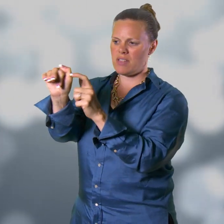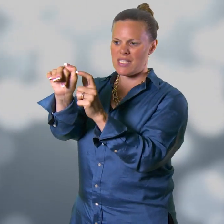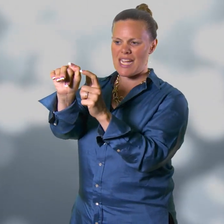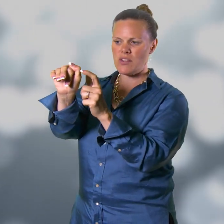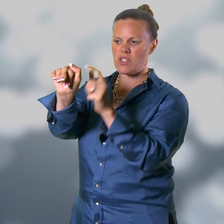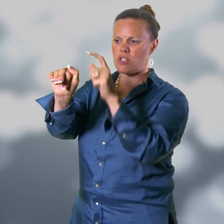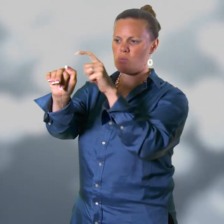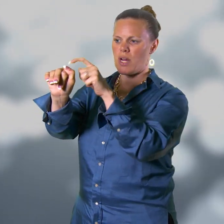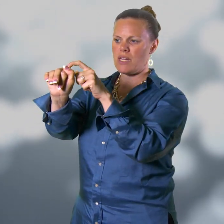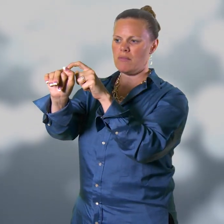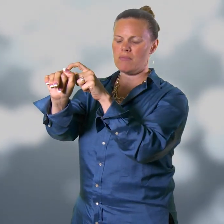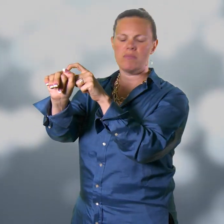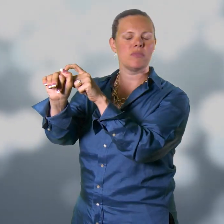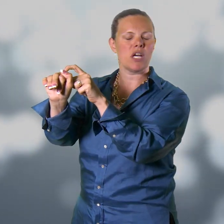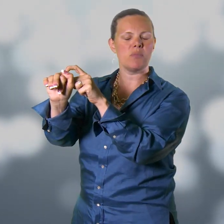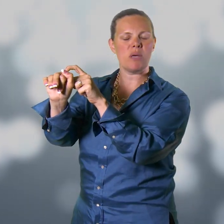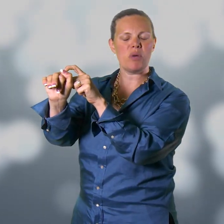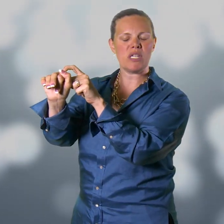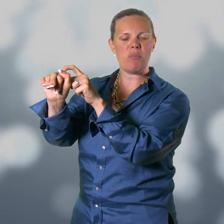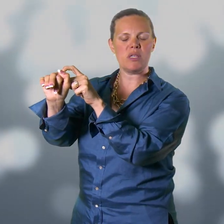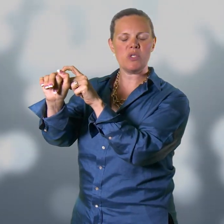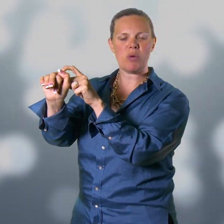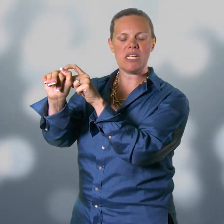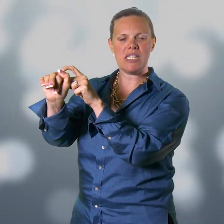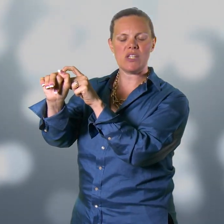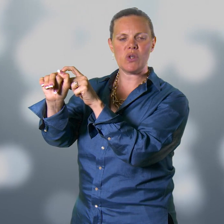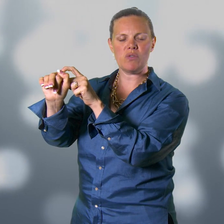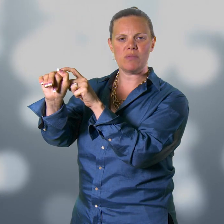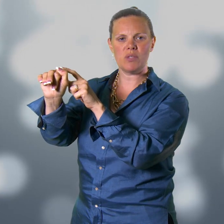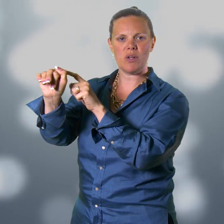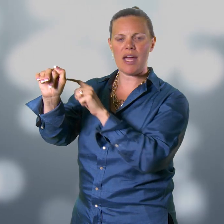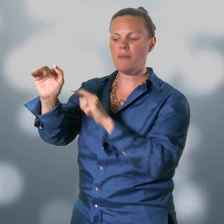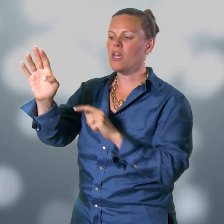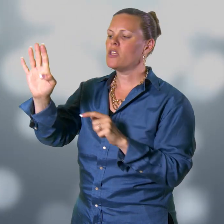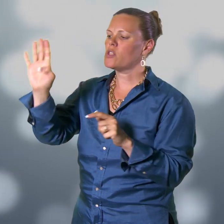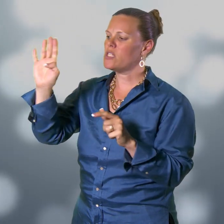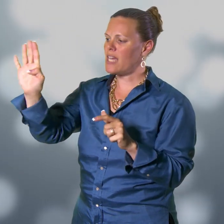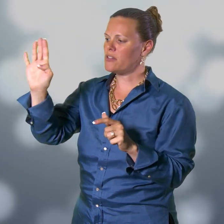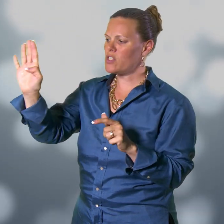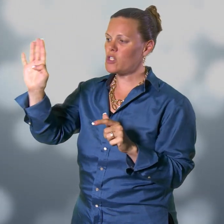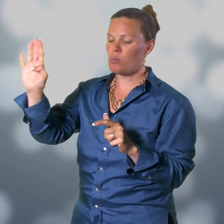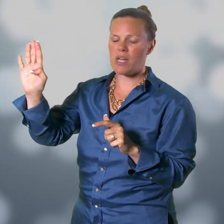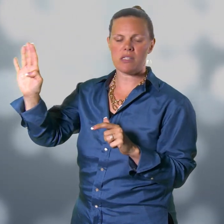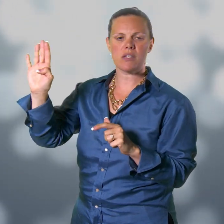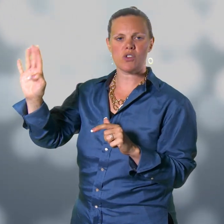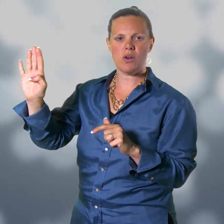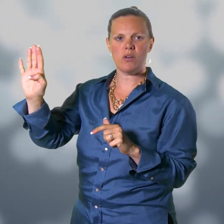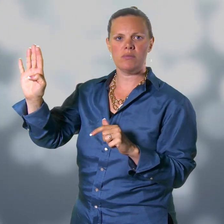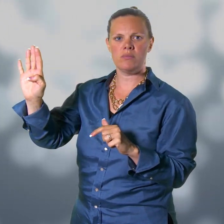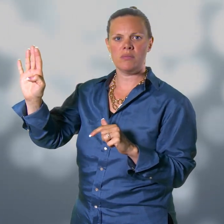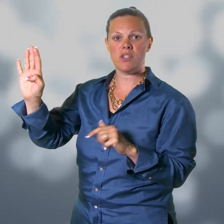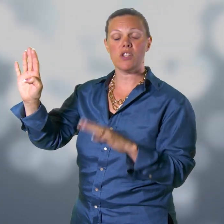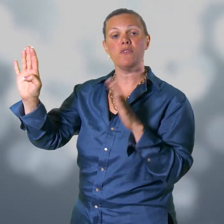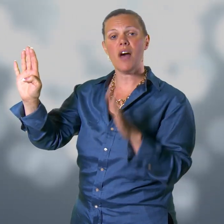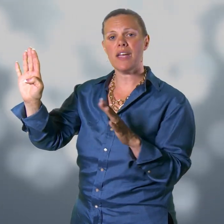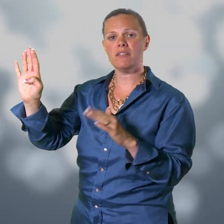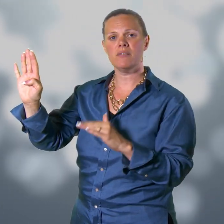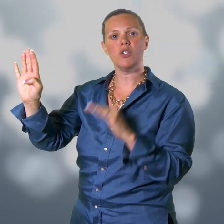This downstairs brain comes up on top of this brain, it takes over, okay? So the downstairs brain is in control, and so you fight, you